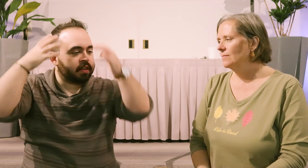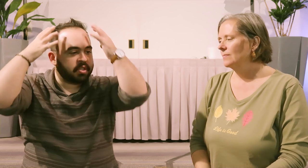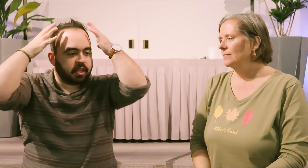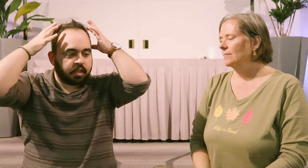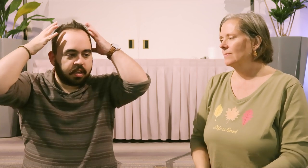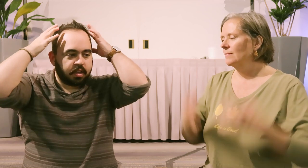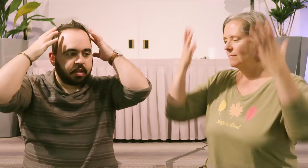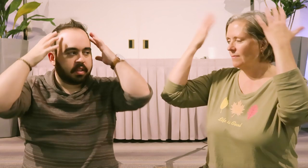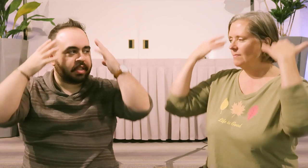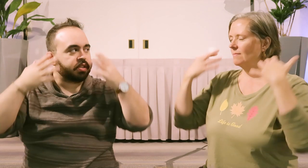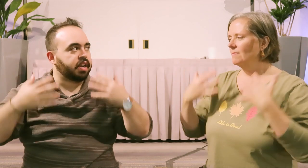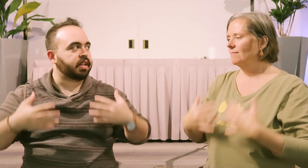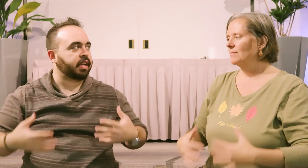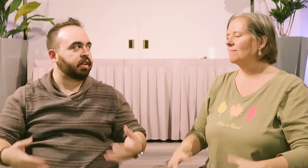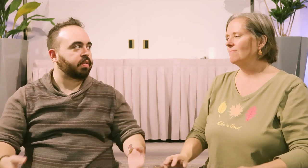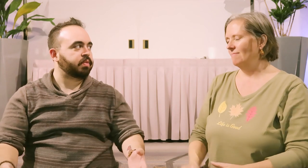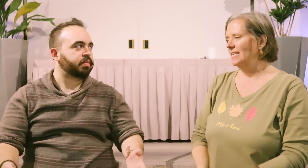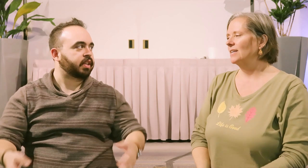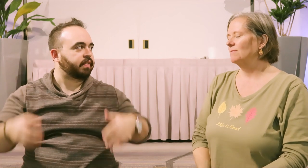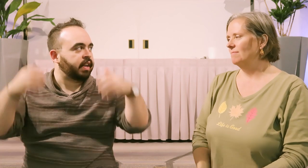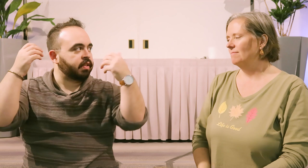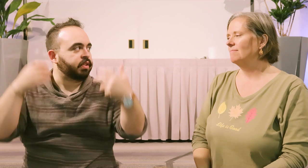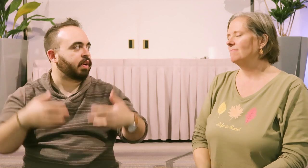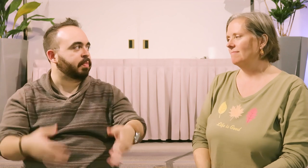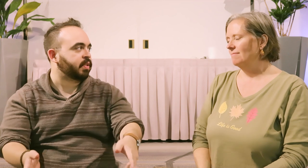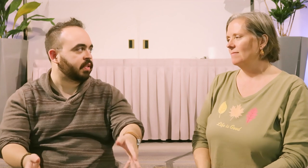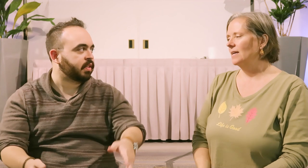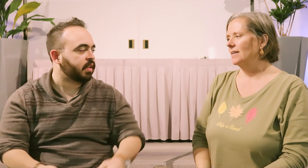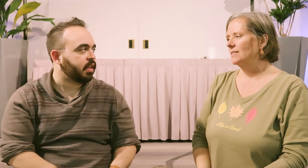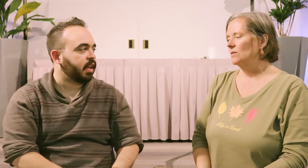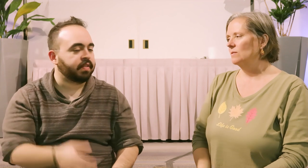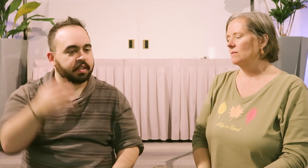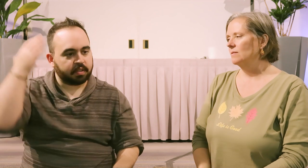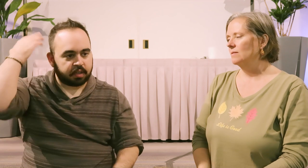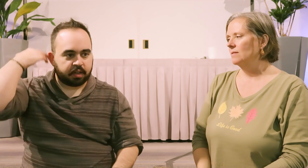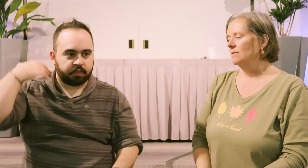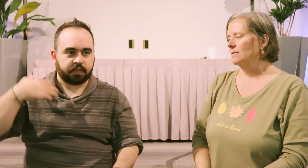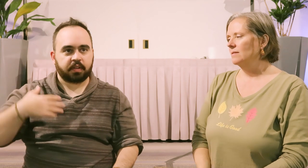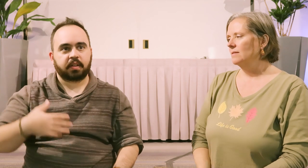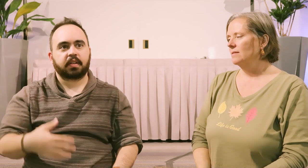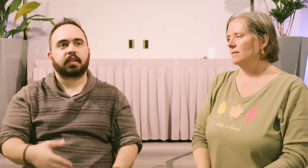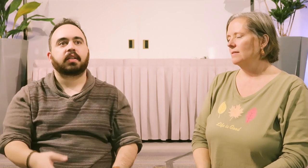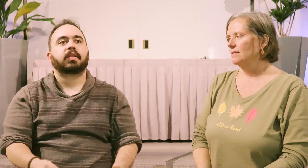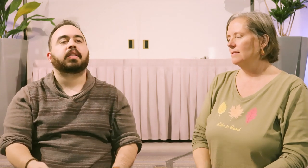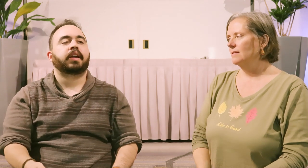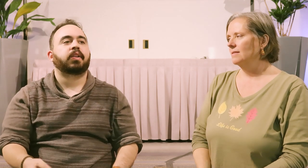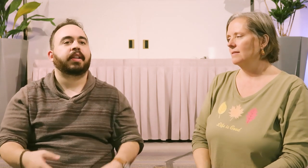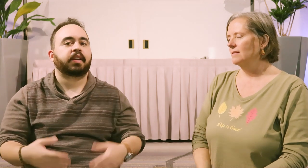energy that just kind of let go. Yeah. It's like a veil that drops. Nice. Everything just kind of let go. I let